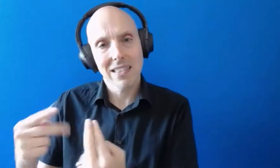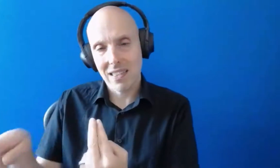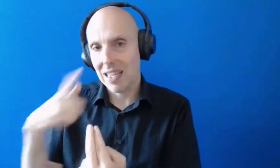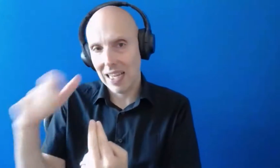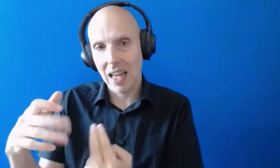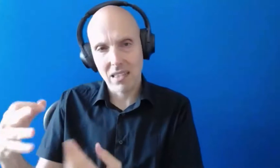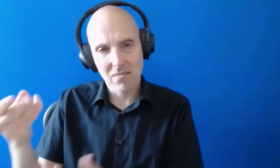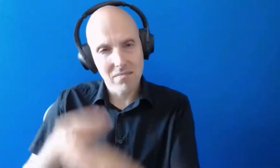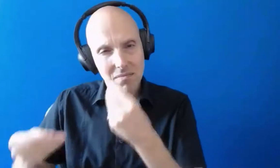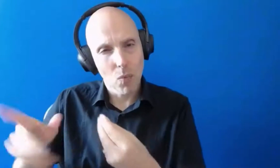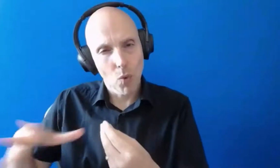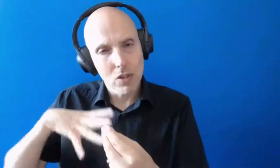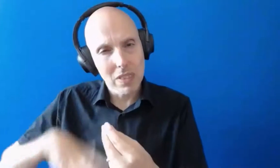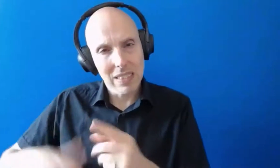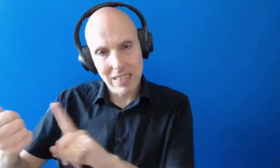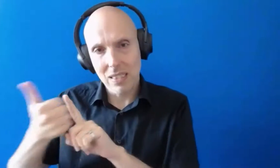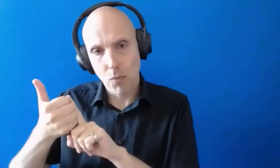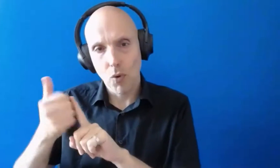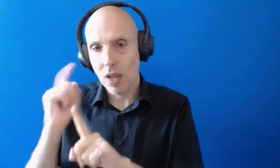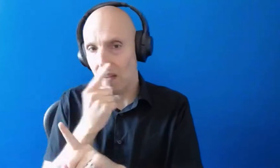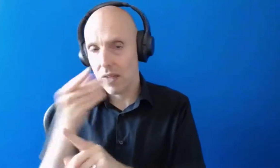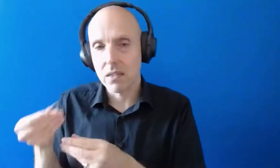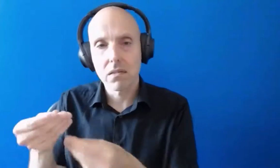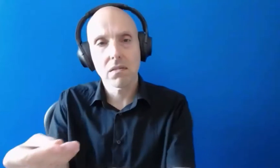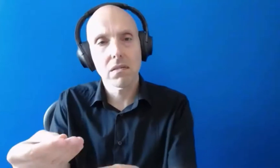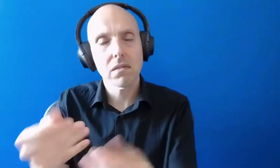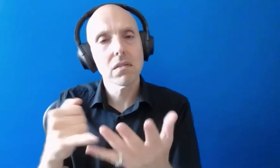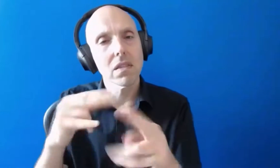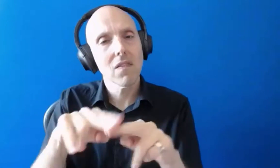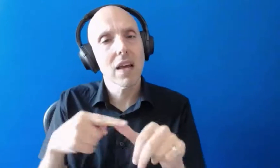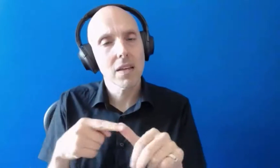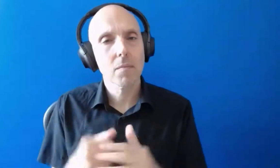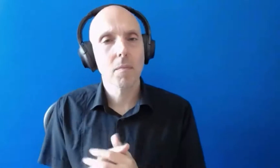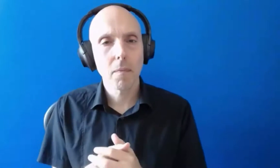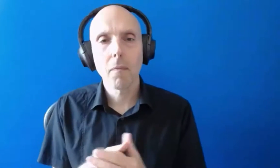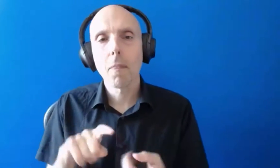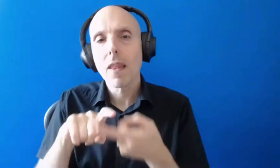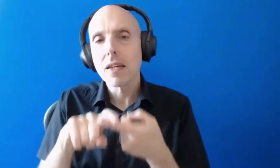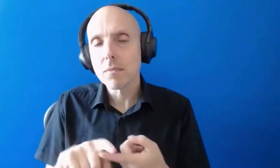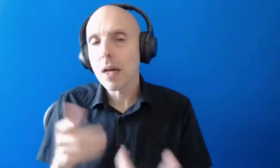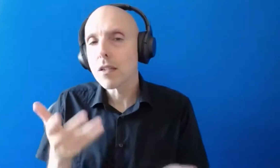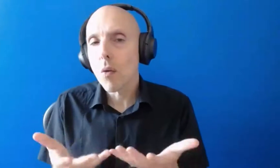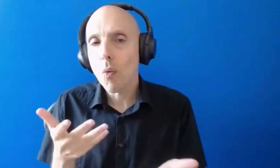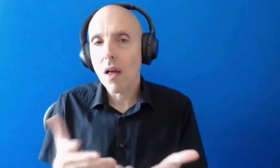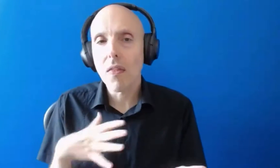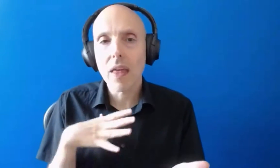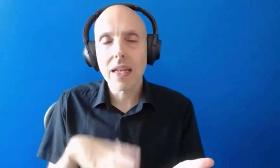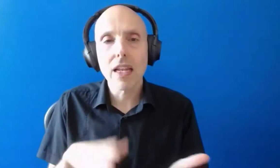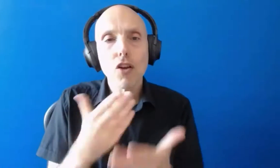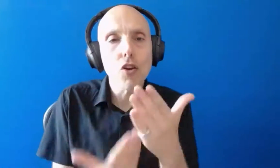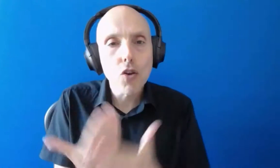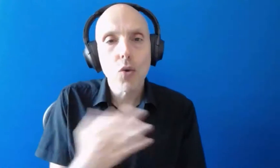that and support you in getting that evidence to us but would depend on whether you needed to submit new medical evidence